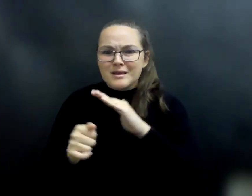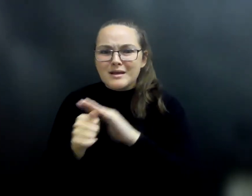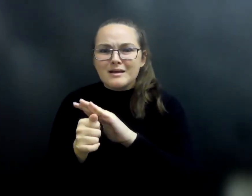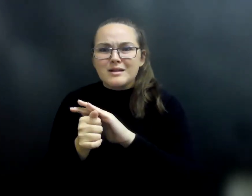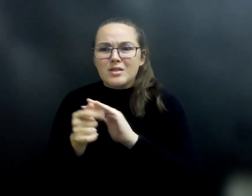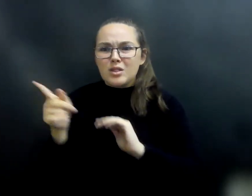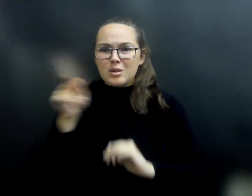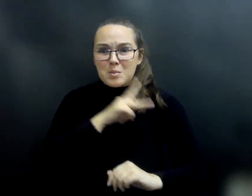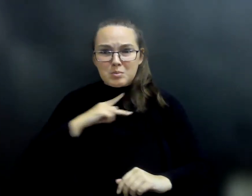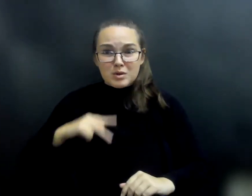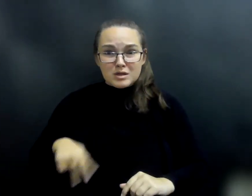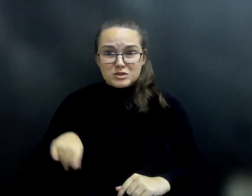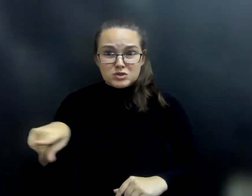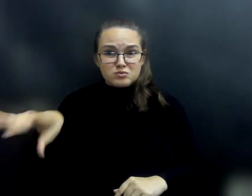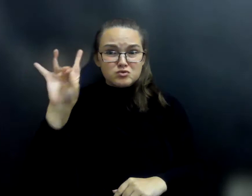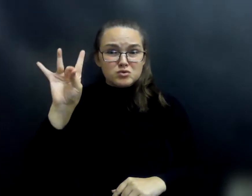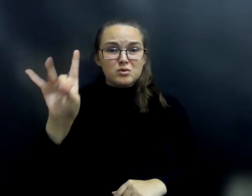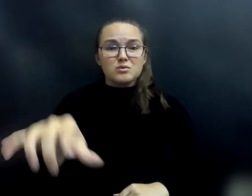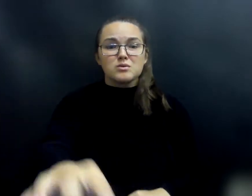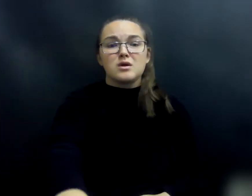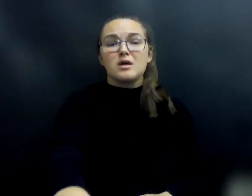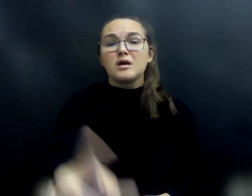chosen is the prisoner of a terrible wizard who turns